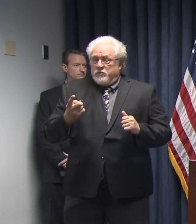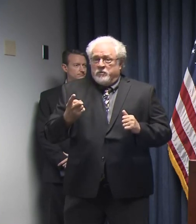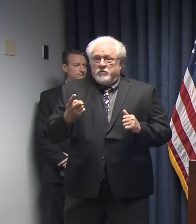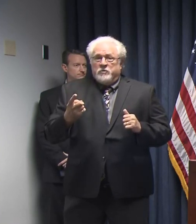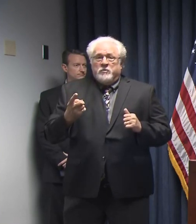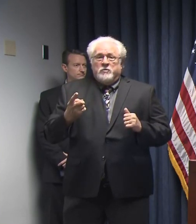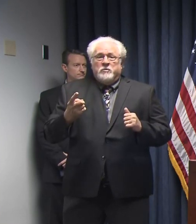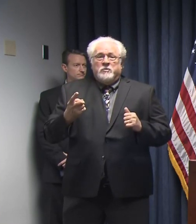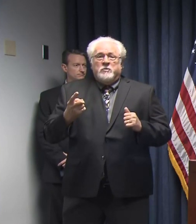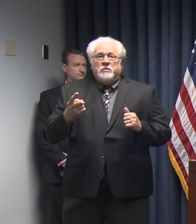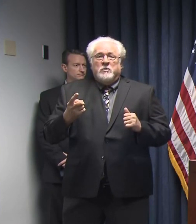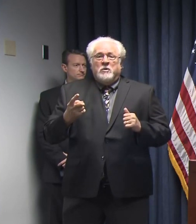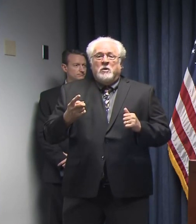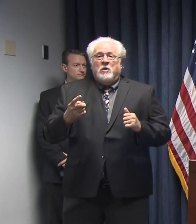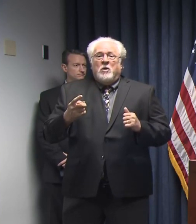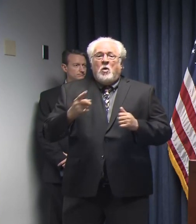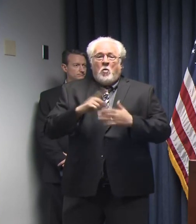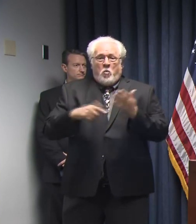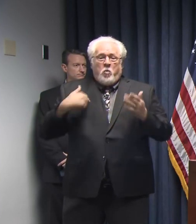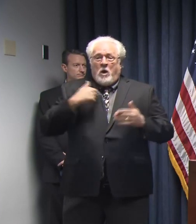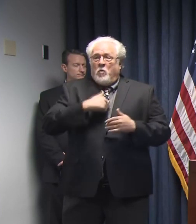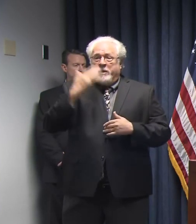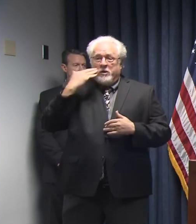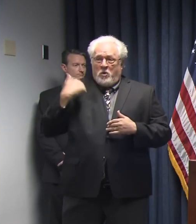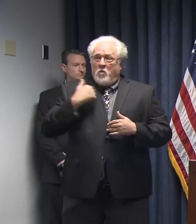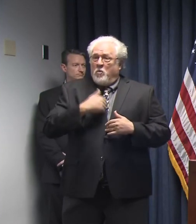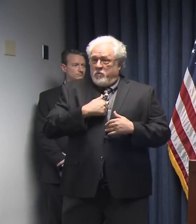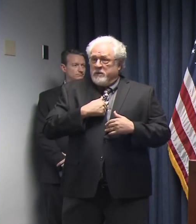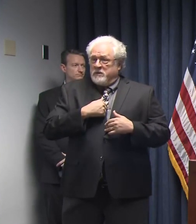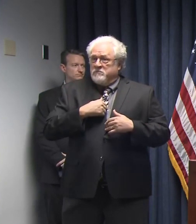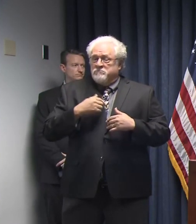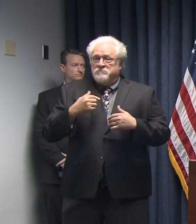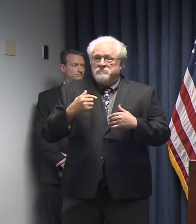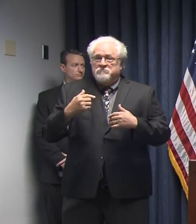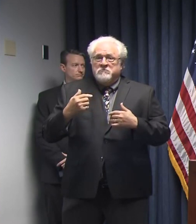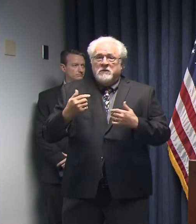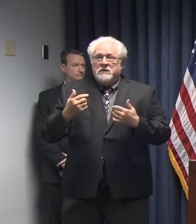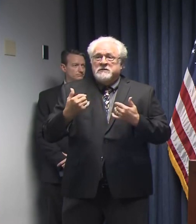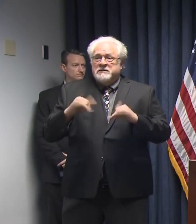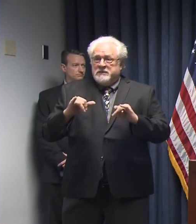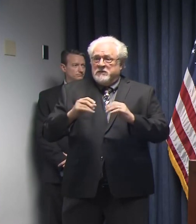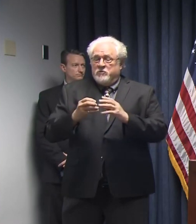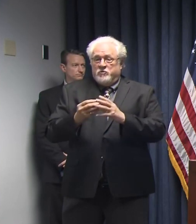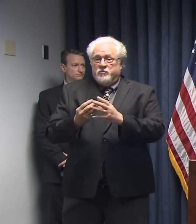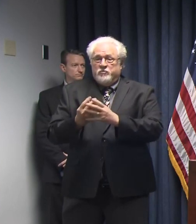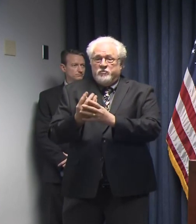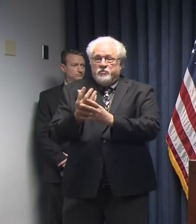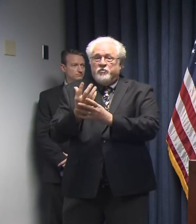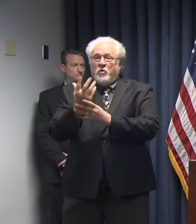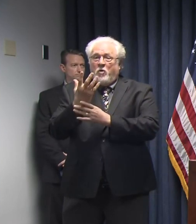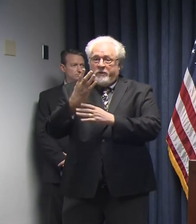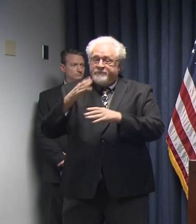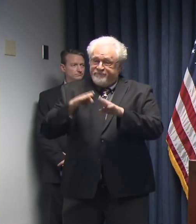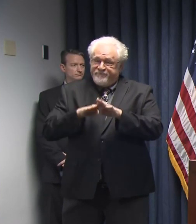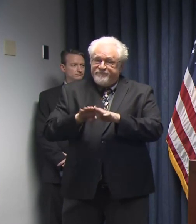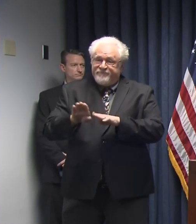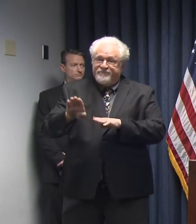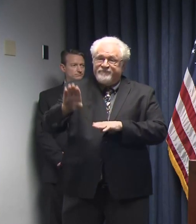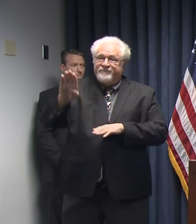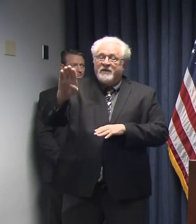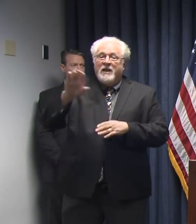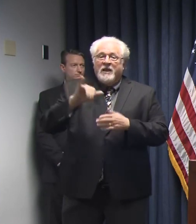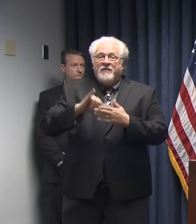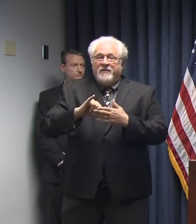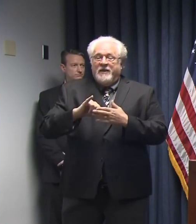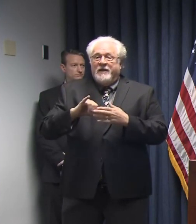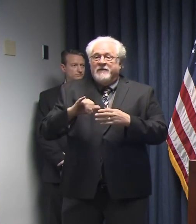far as what we know, we still remain on the growth curve that – the